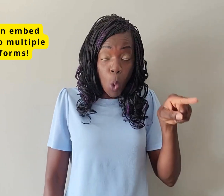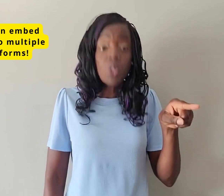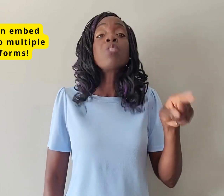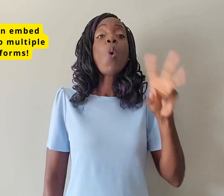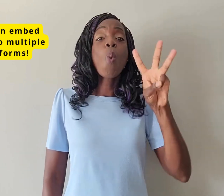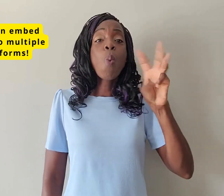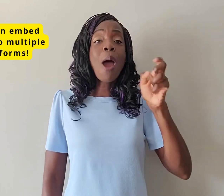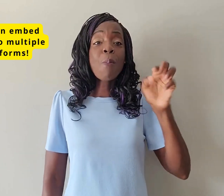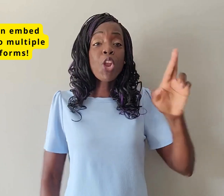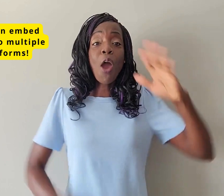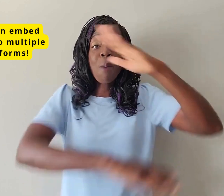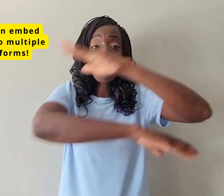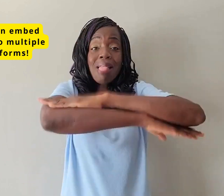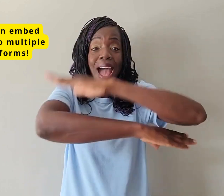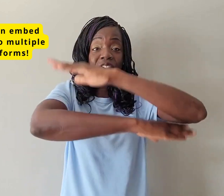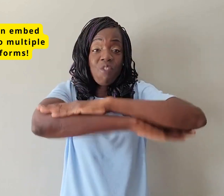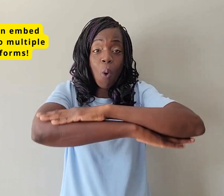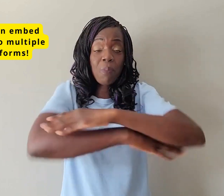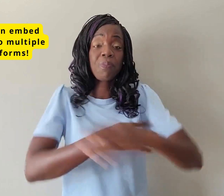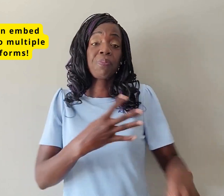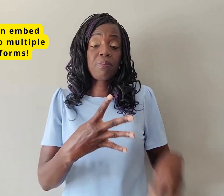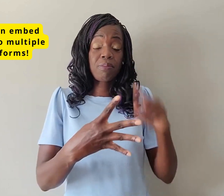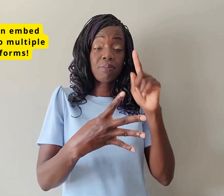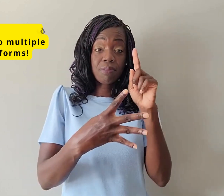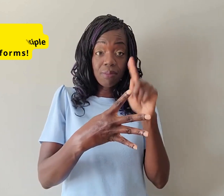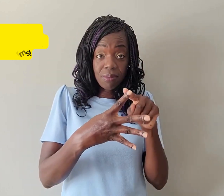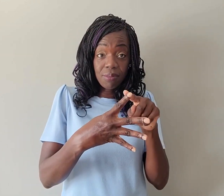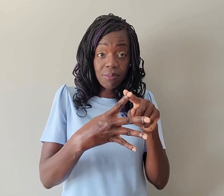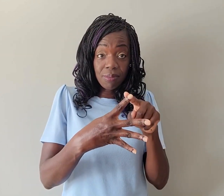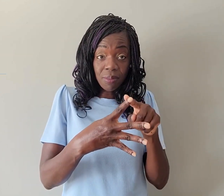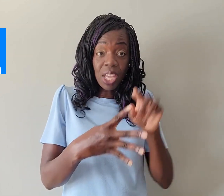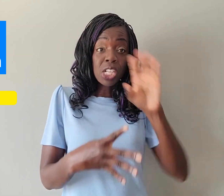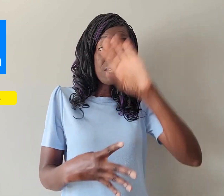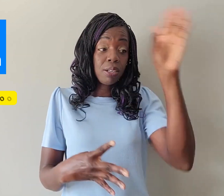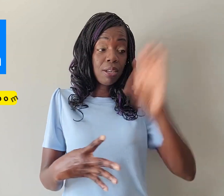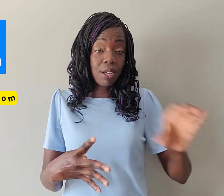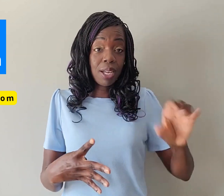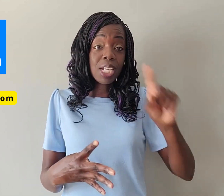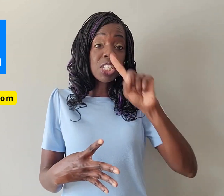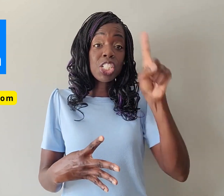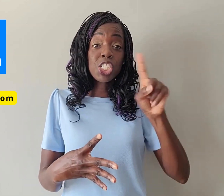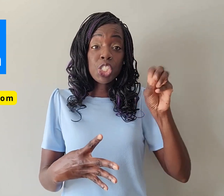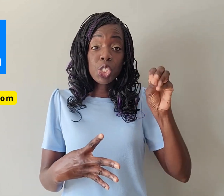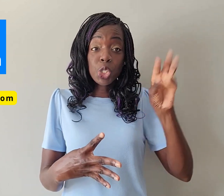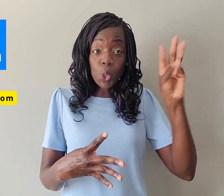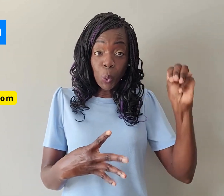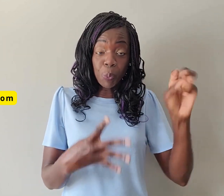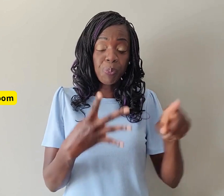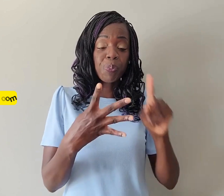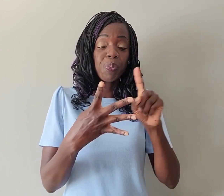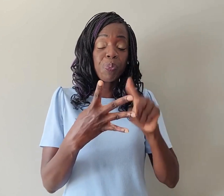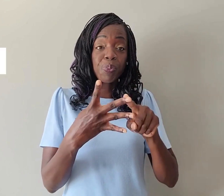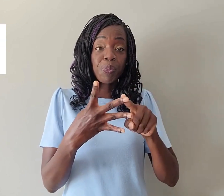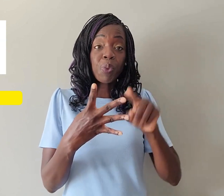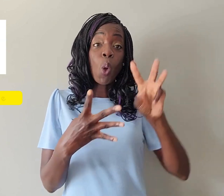webinar. I know what to do. It's so fun.